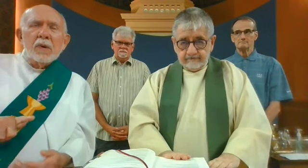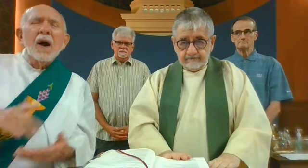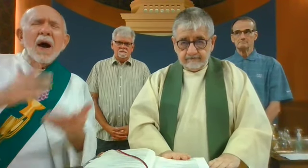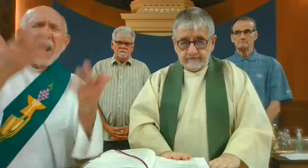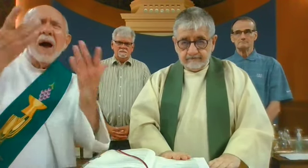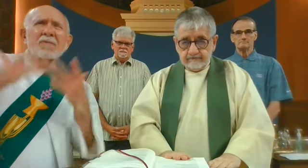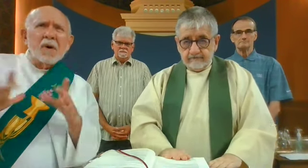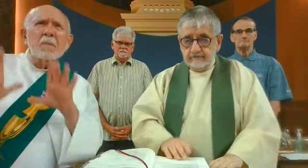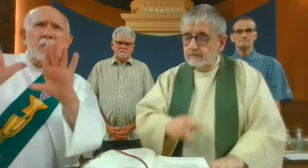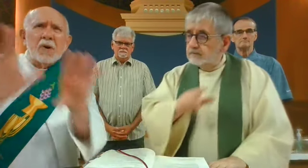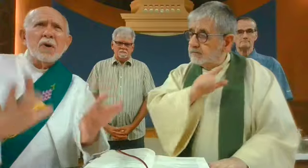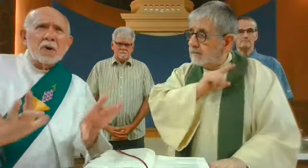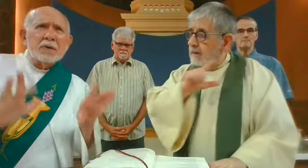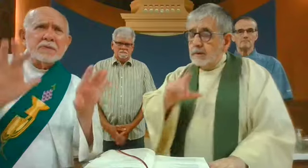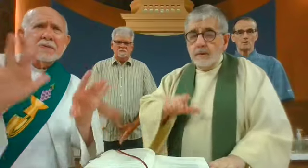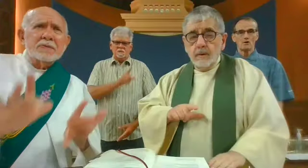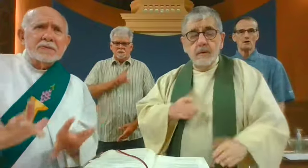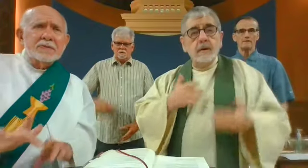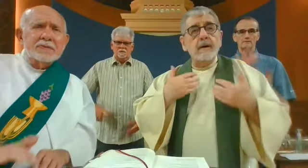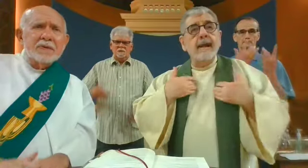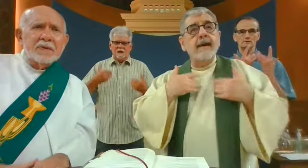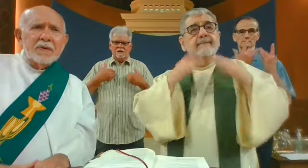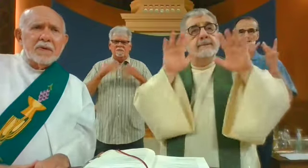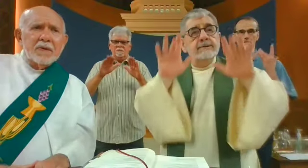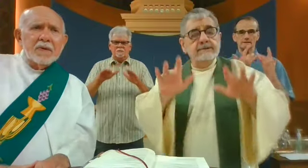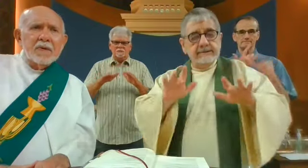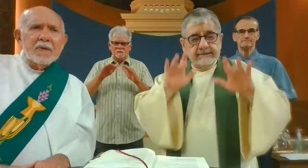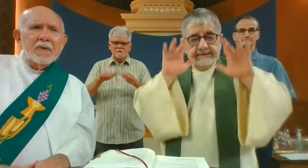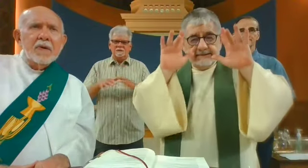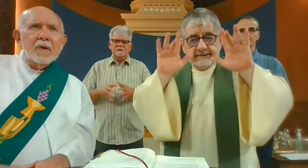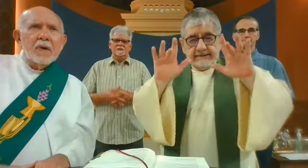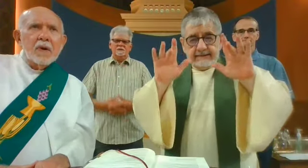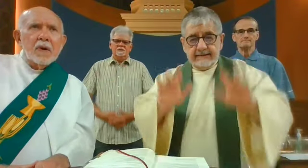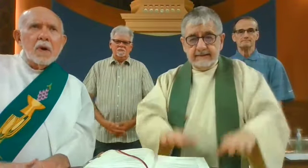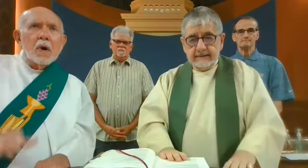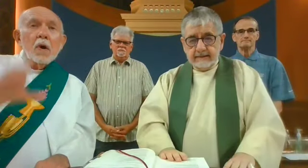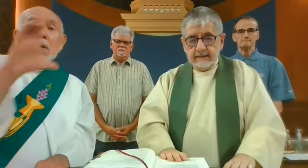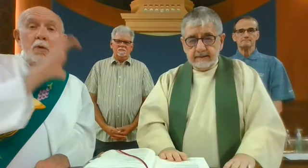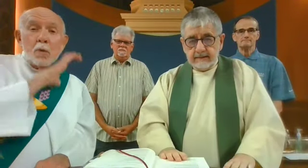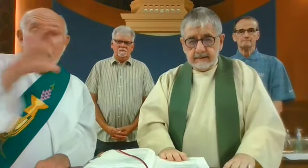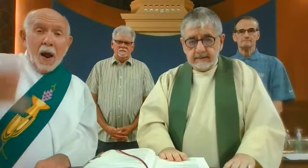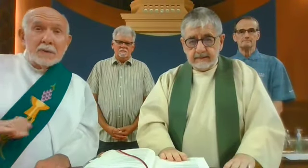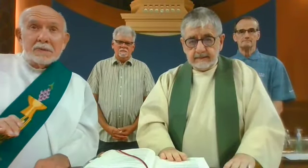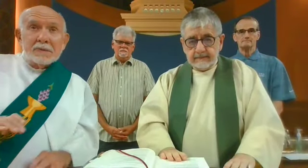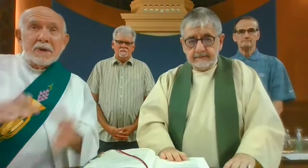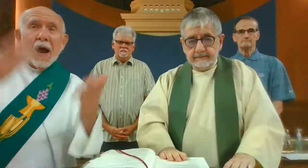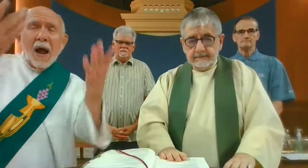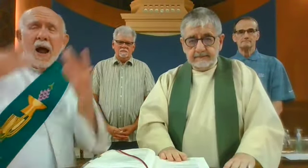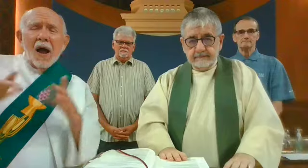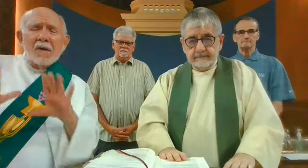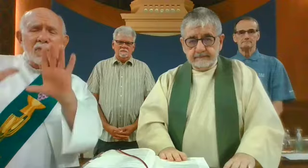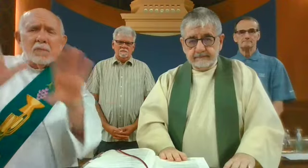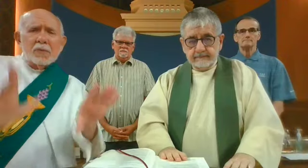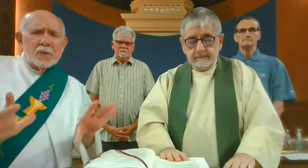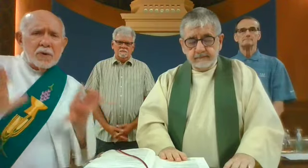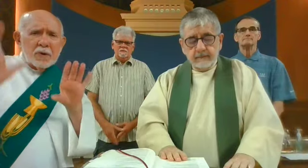Lord, have mercy. Lord, have mercy. Lord, Christ, have mercy.